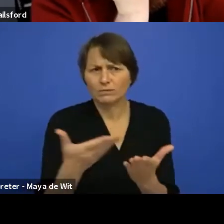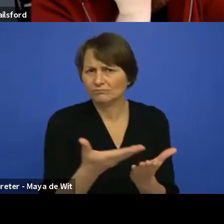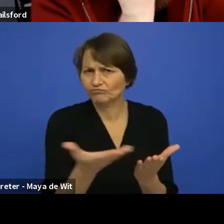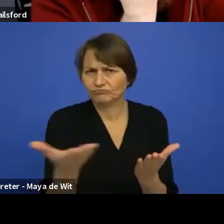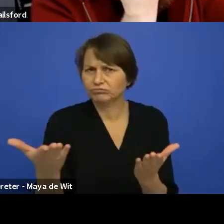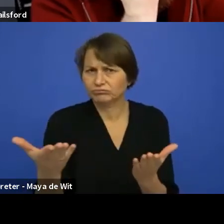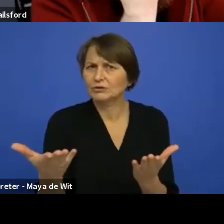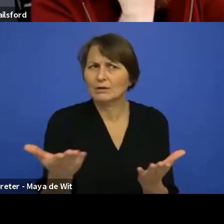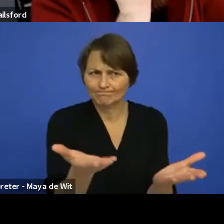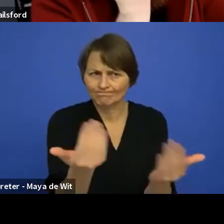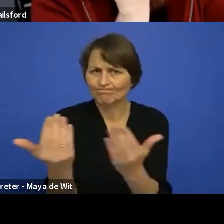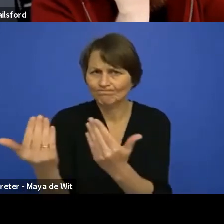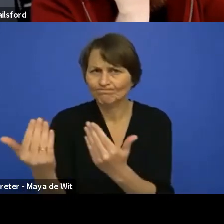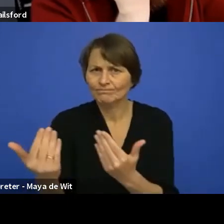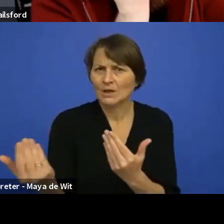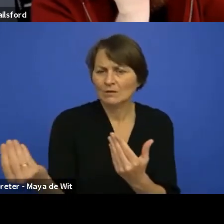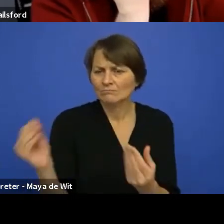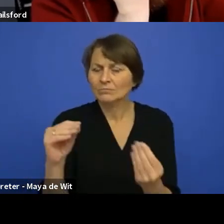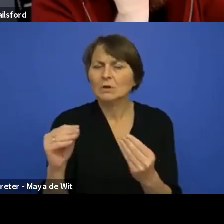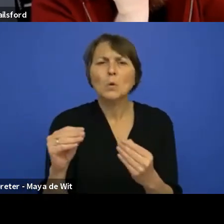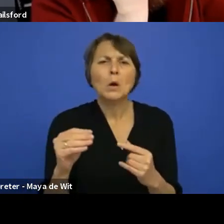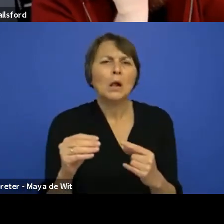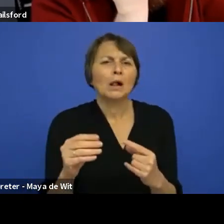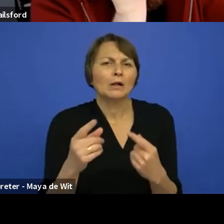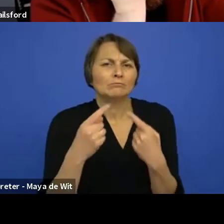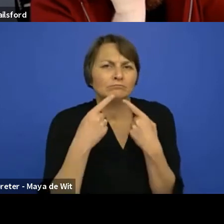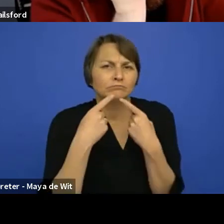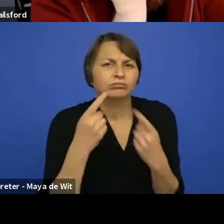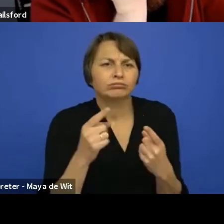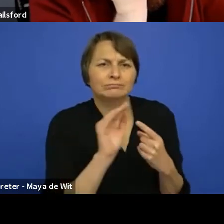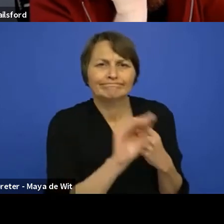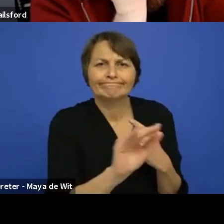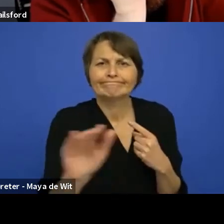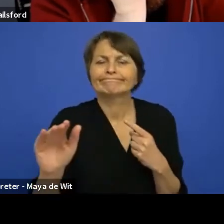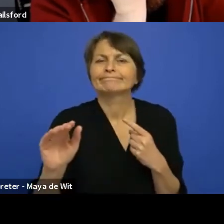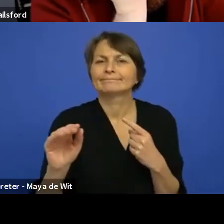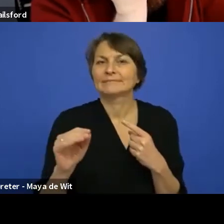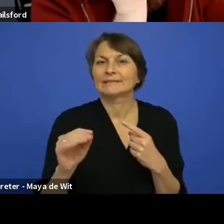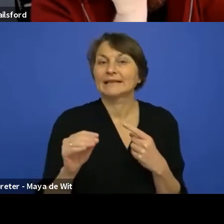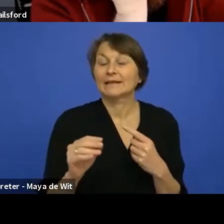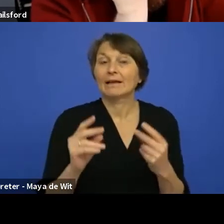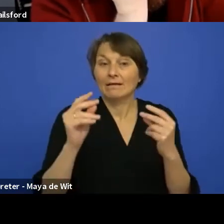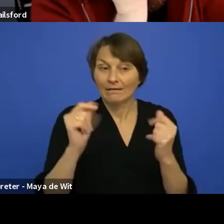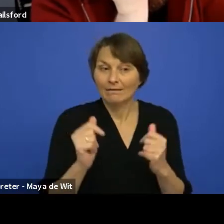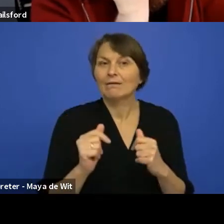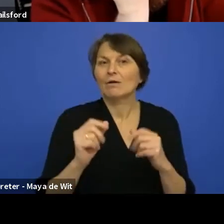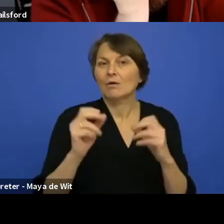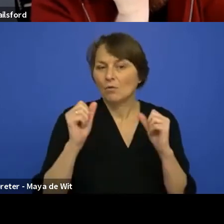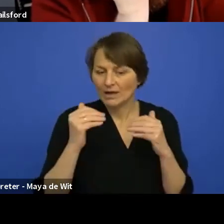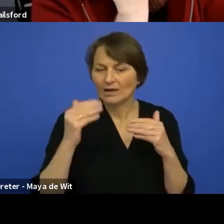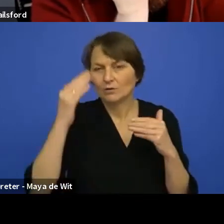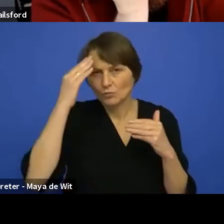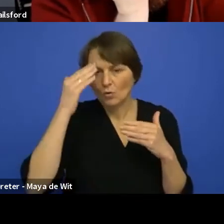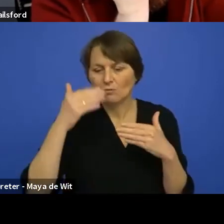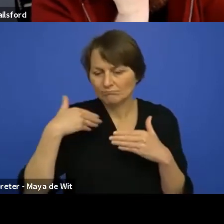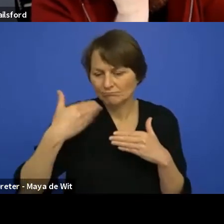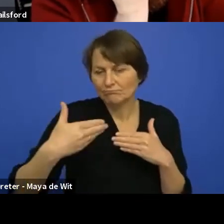probably going to make some kind of announcement once we, once we're, once we're kind of on track on where we want to go, uh, to, to call for, for help.